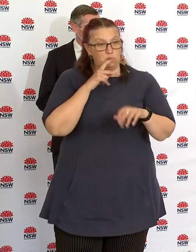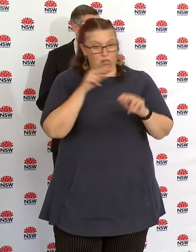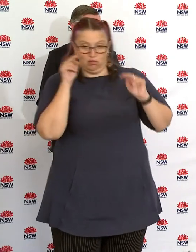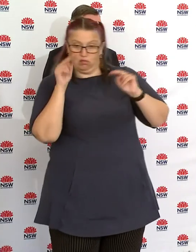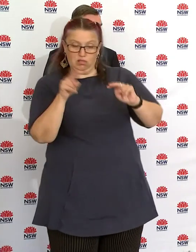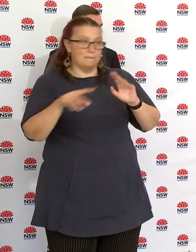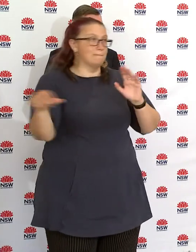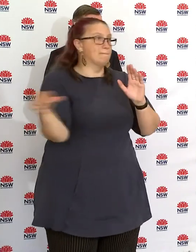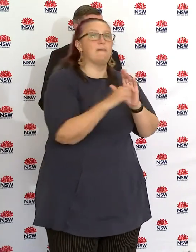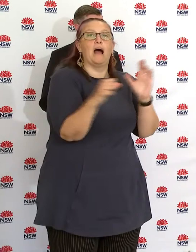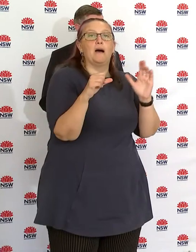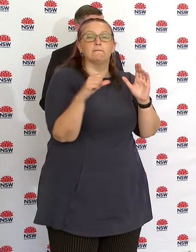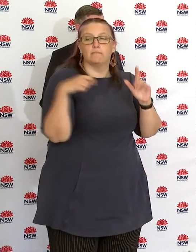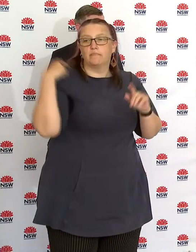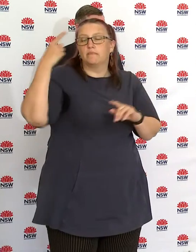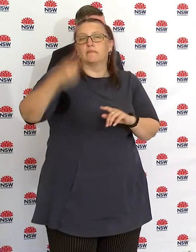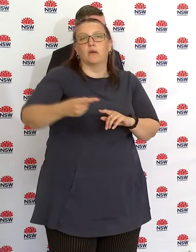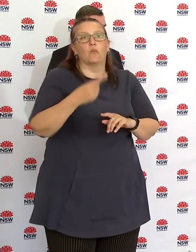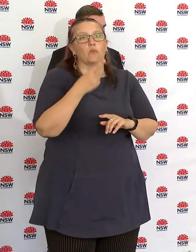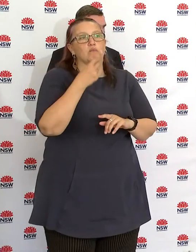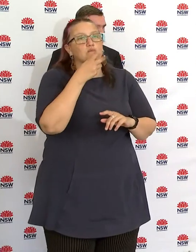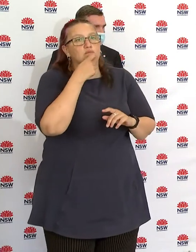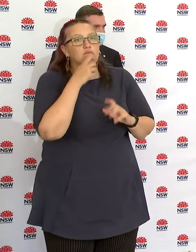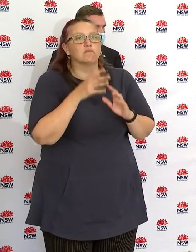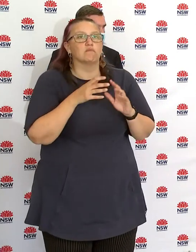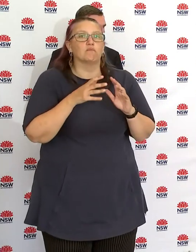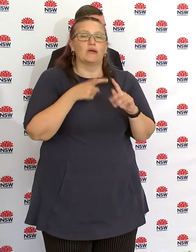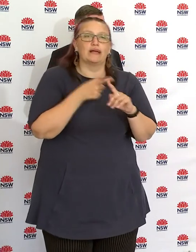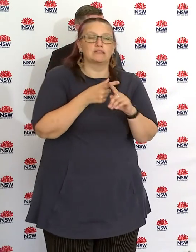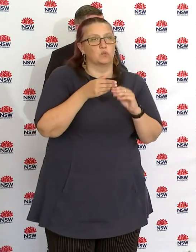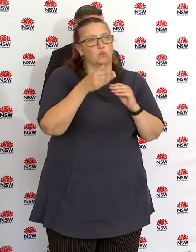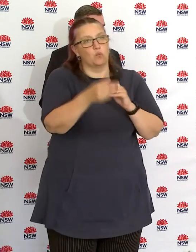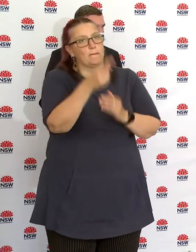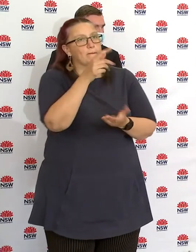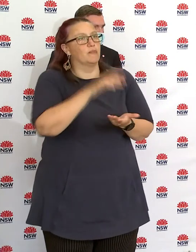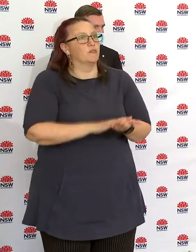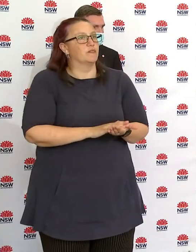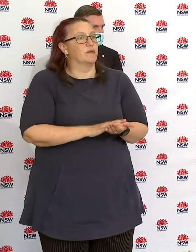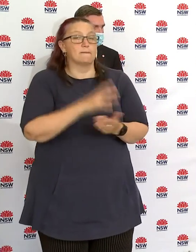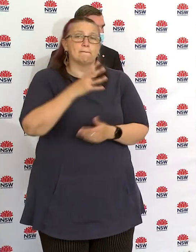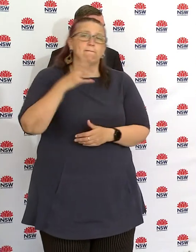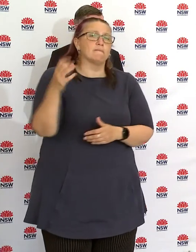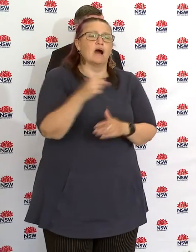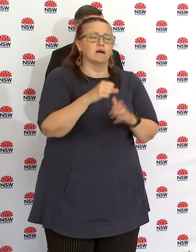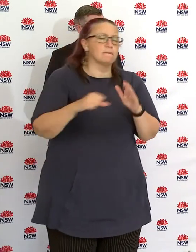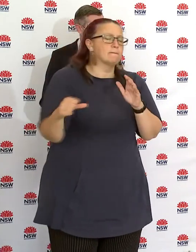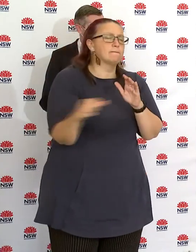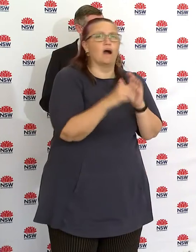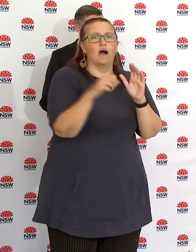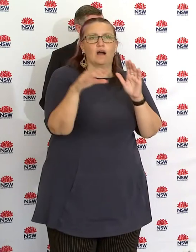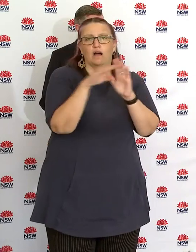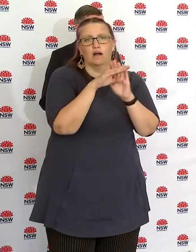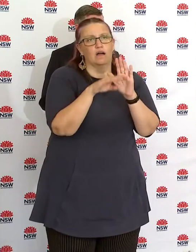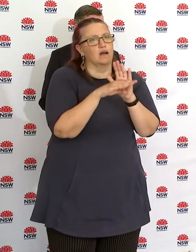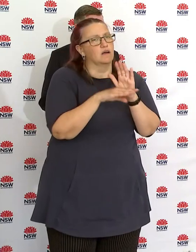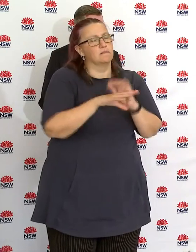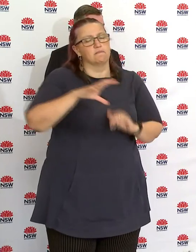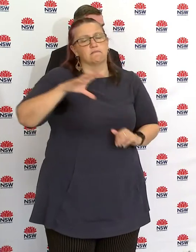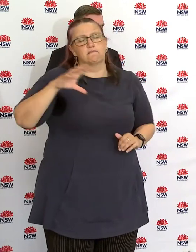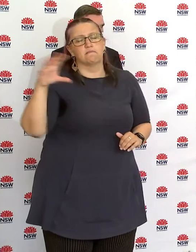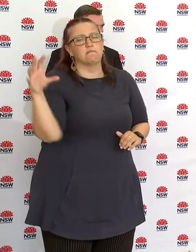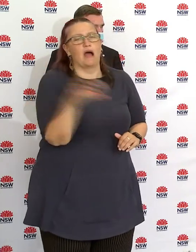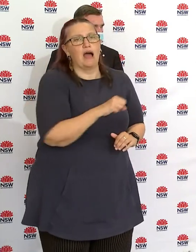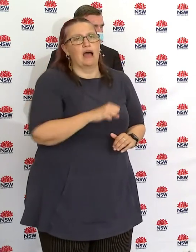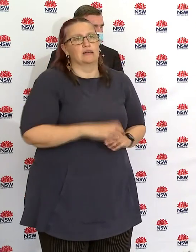places of presence. Compliance is so critical for us to be able to reduce the number of infectious people in the community,